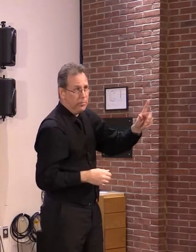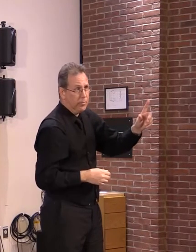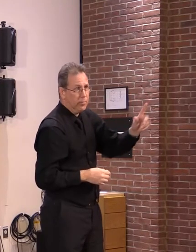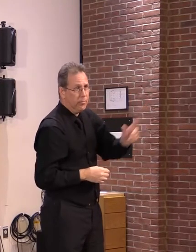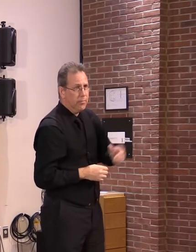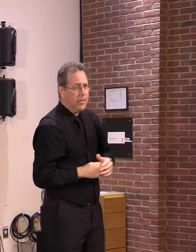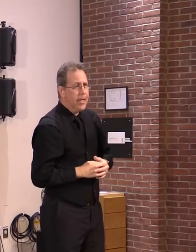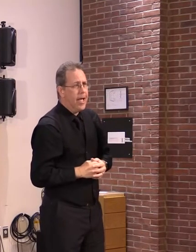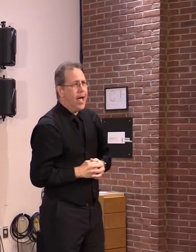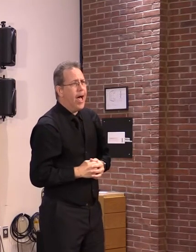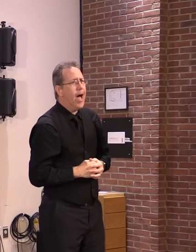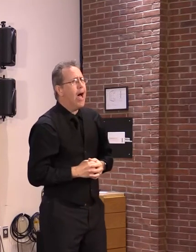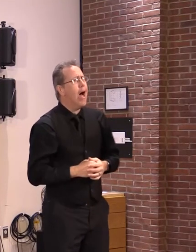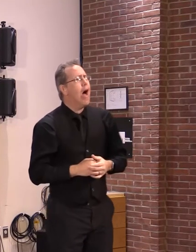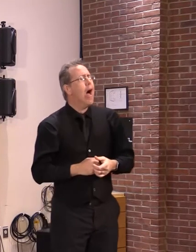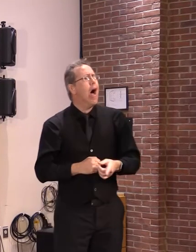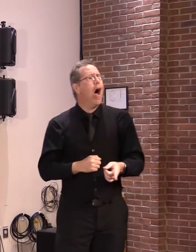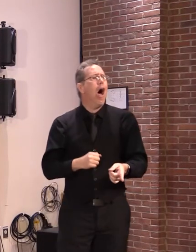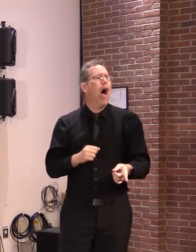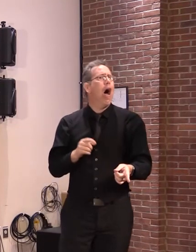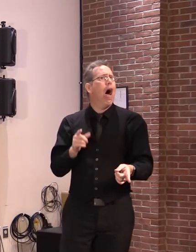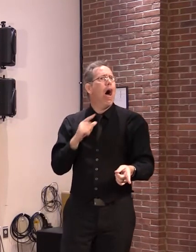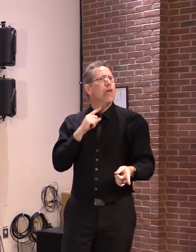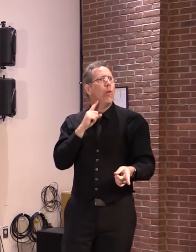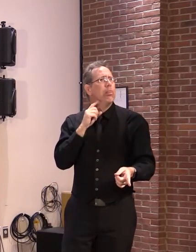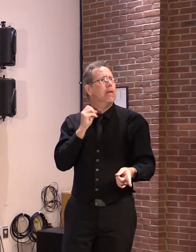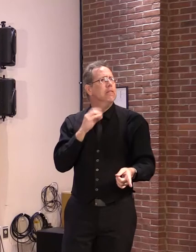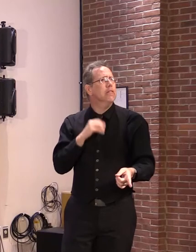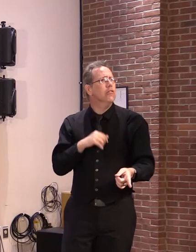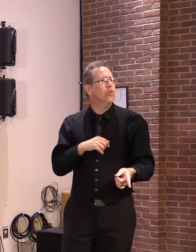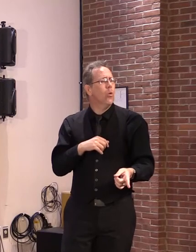I don't believe we are doing that.